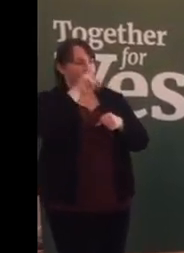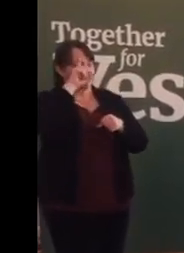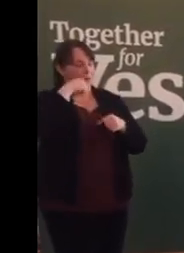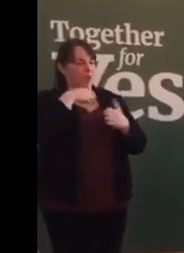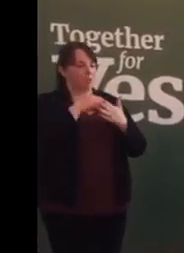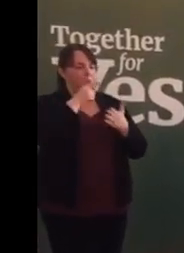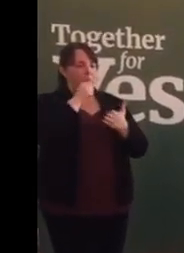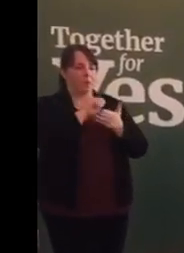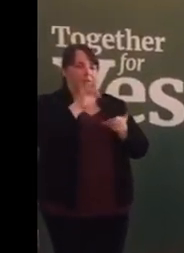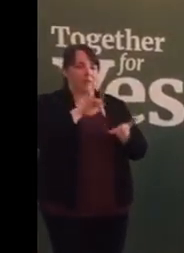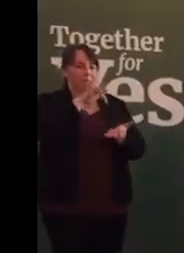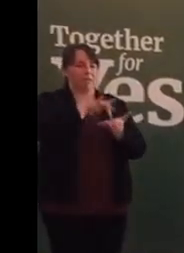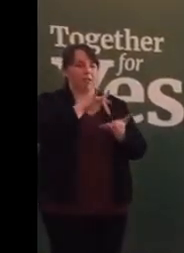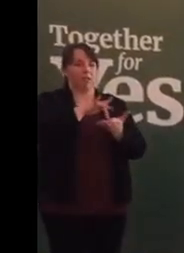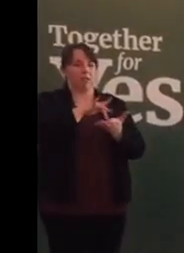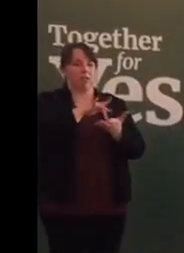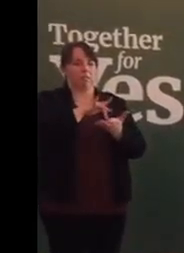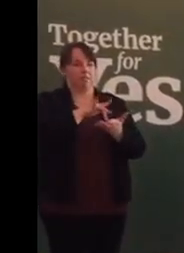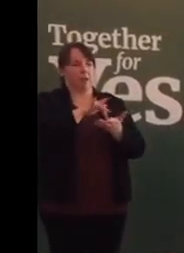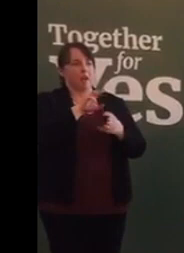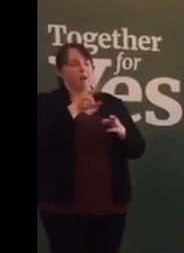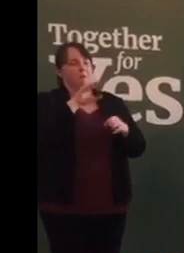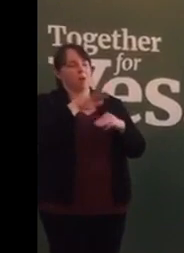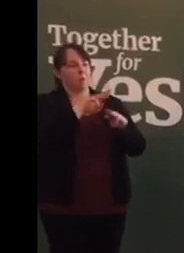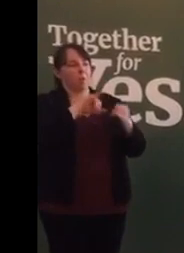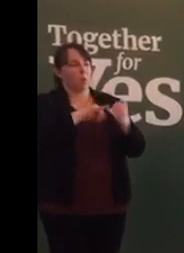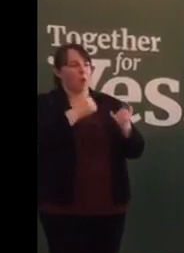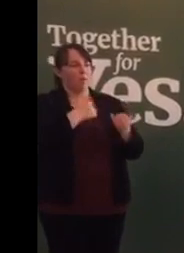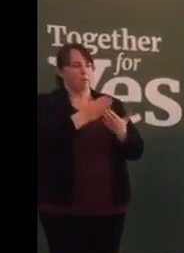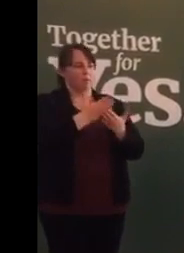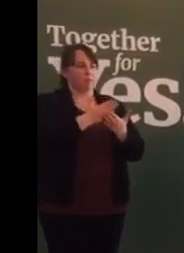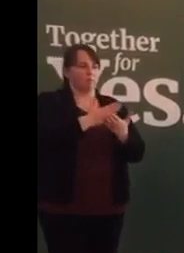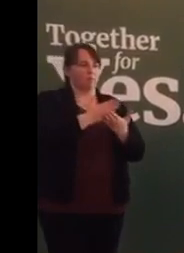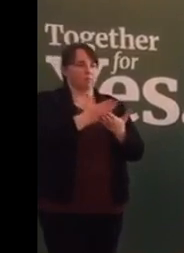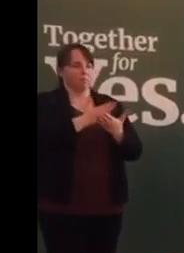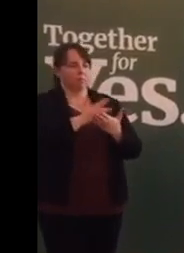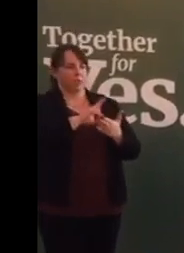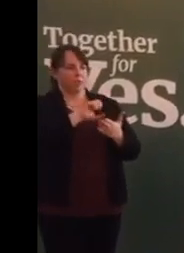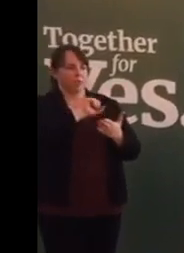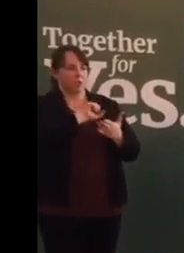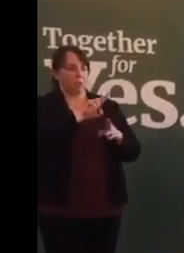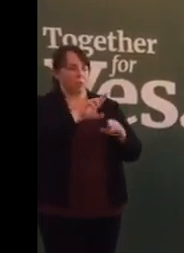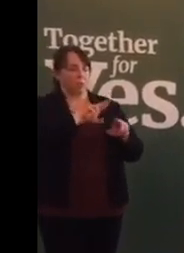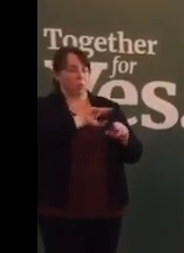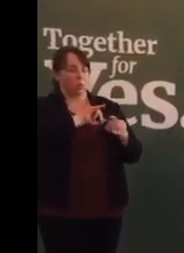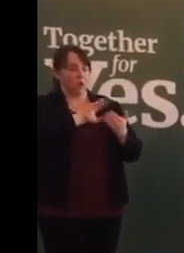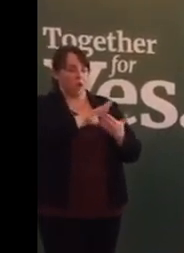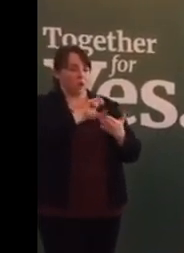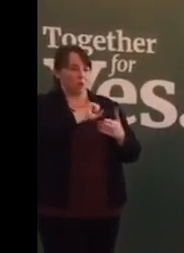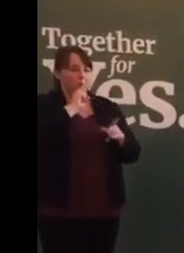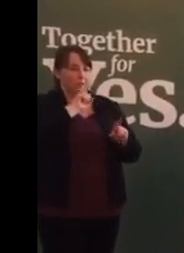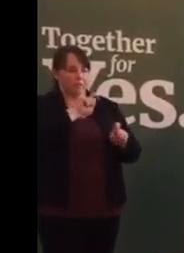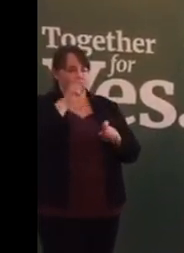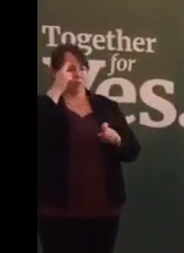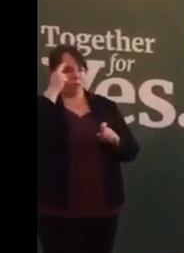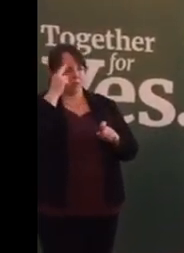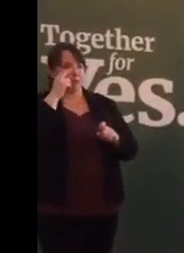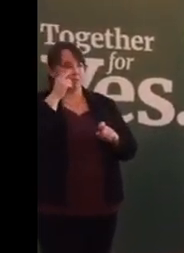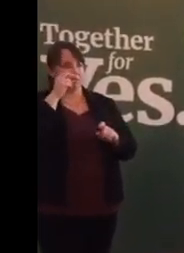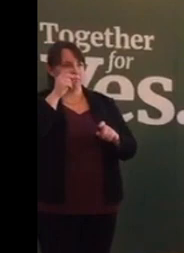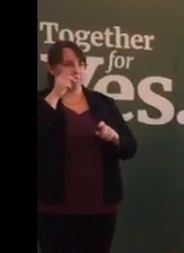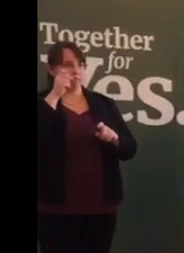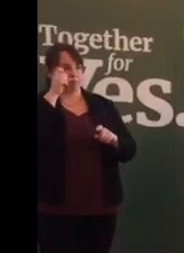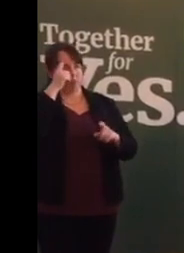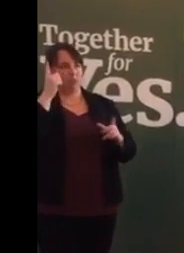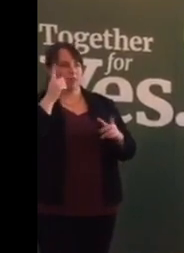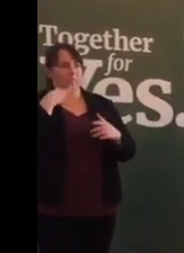voice, for the people who may be a bit unsure but still realise that keeping the law bound in the shackles of the